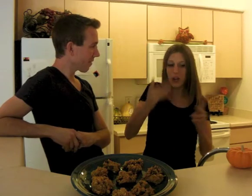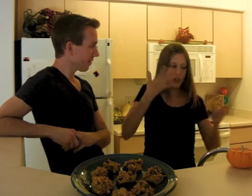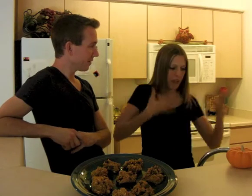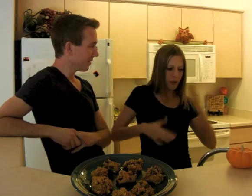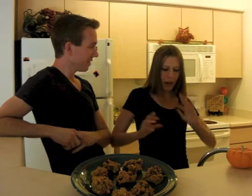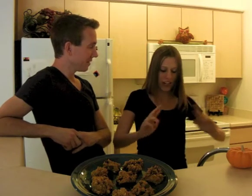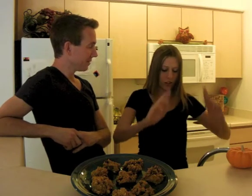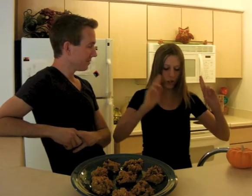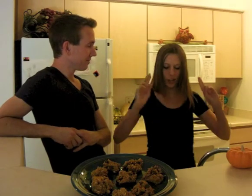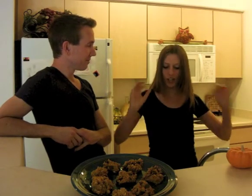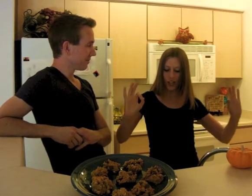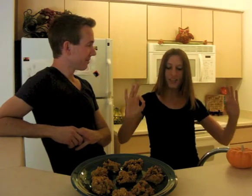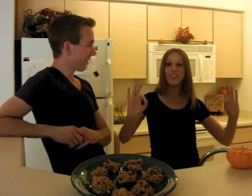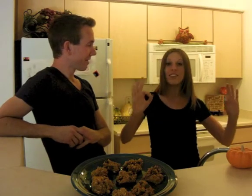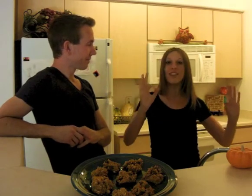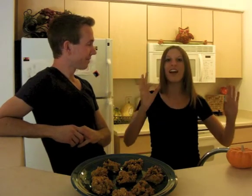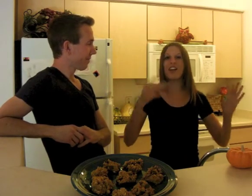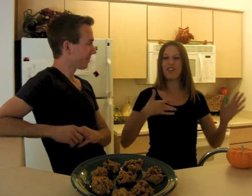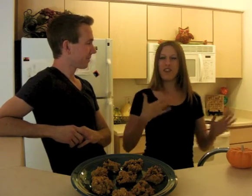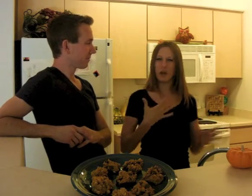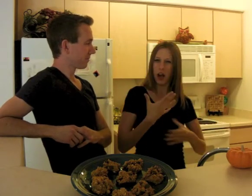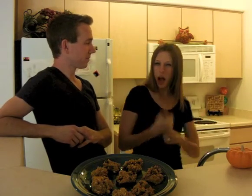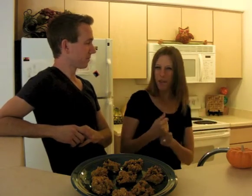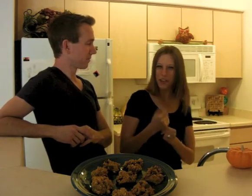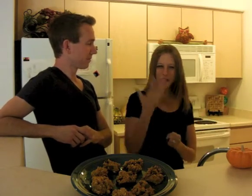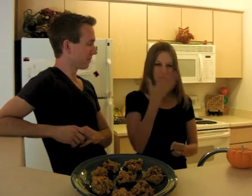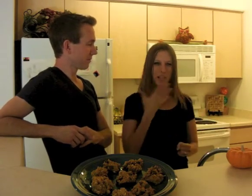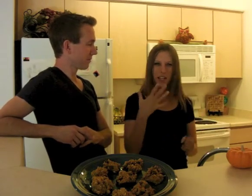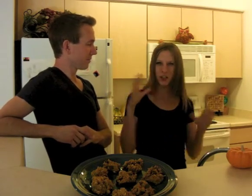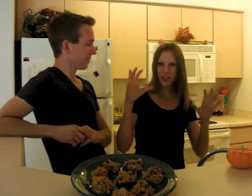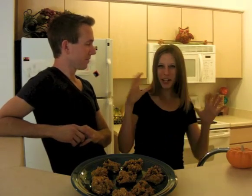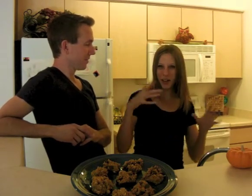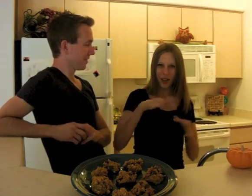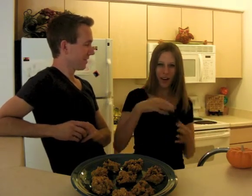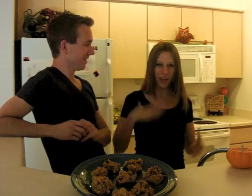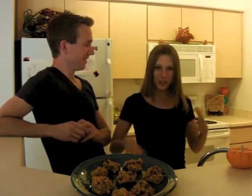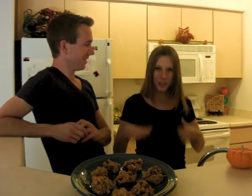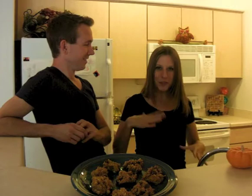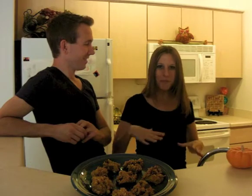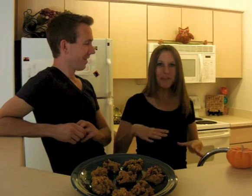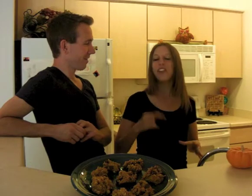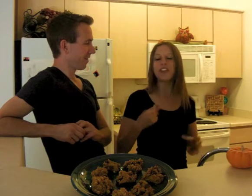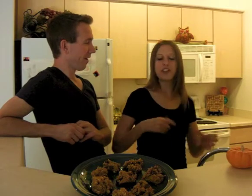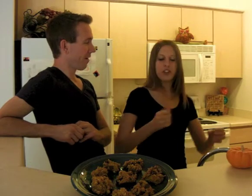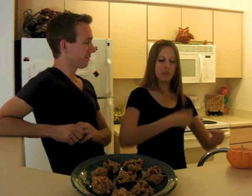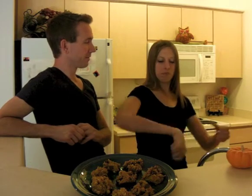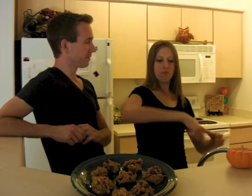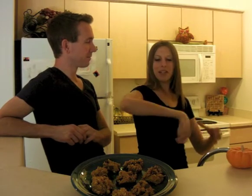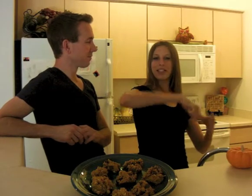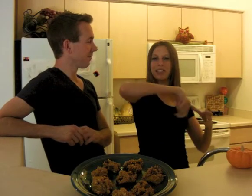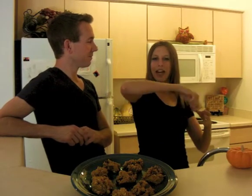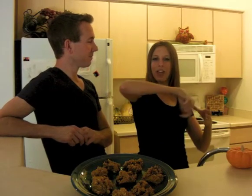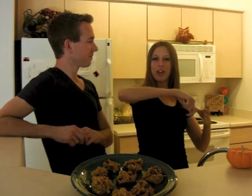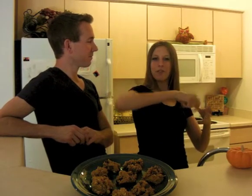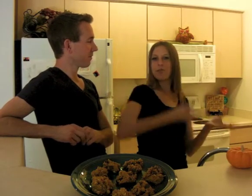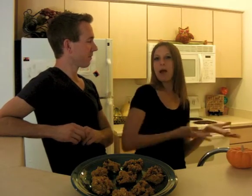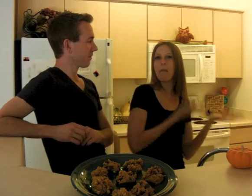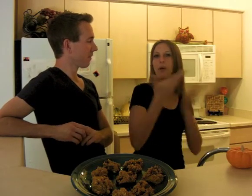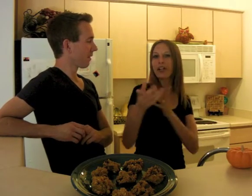party you get ready, you look good, and you feel confident, and you have scary costume, then you just mix it together and